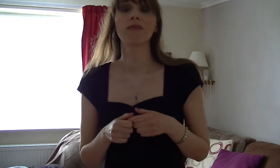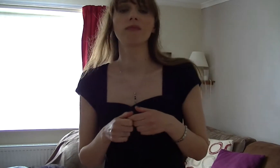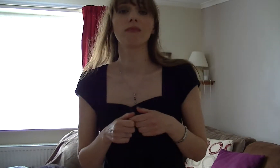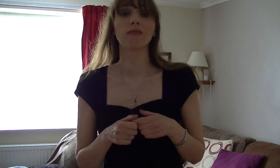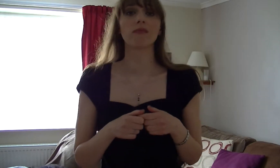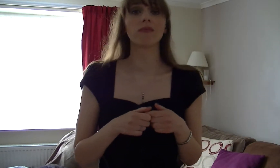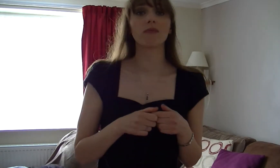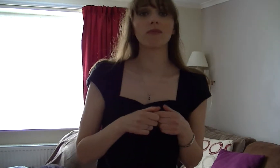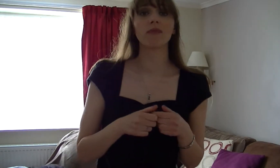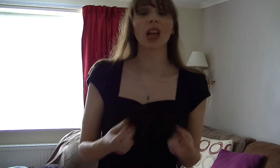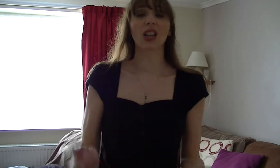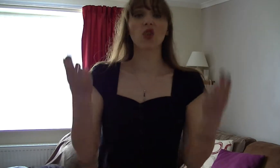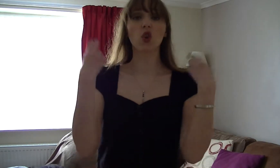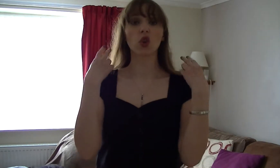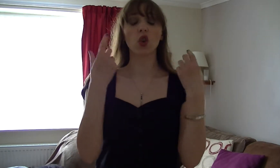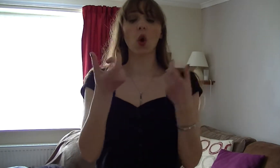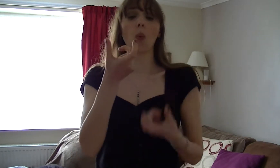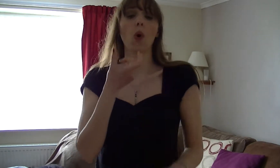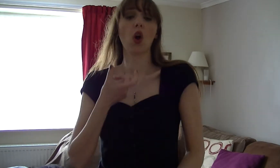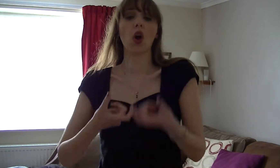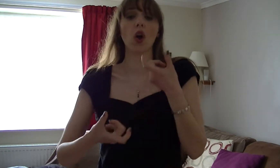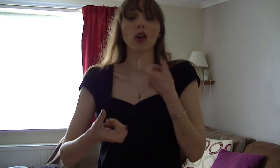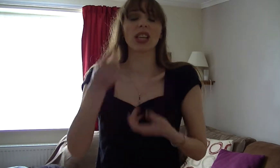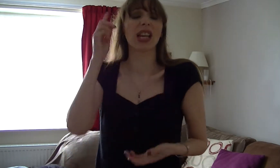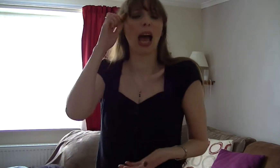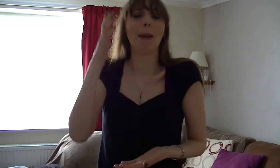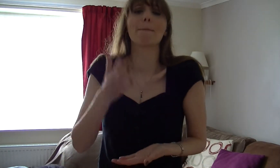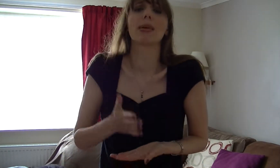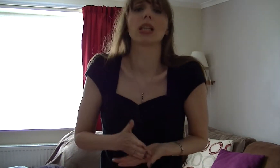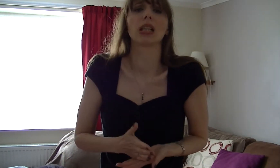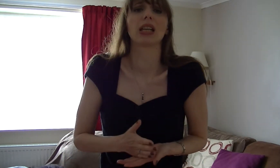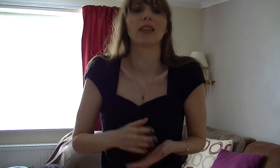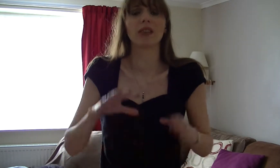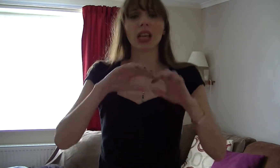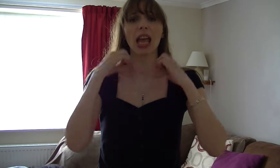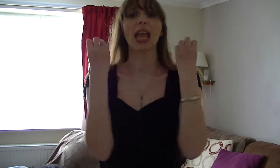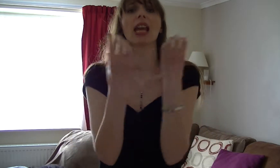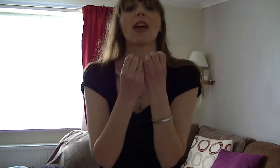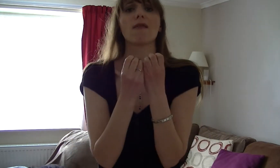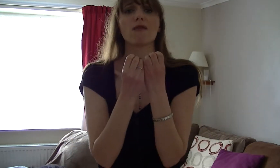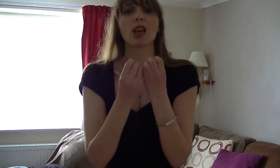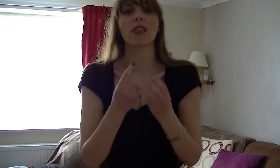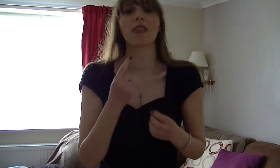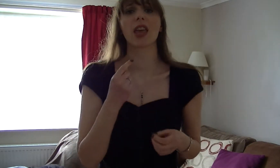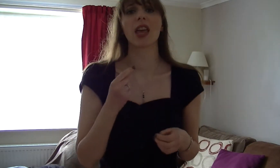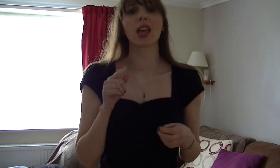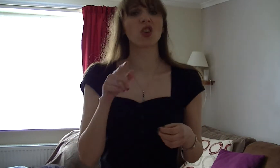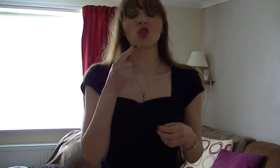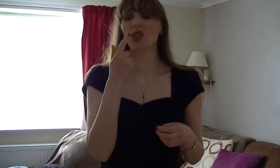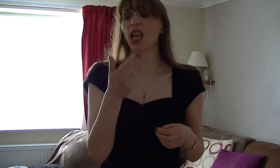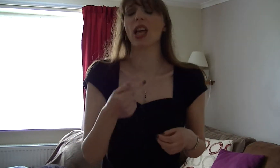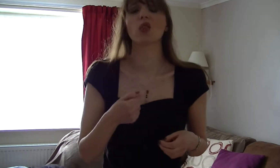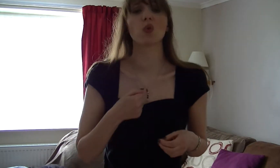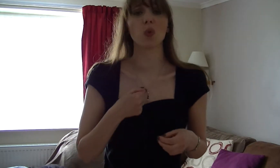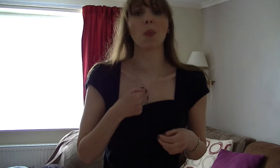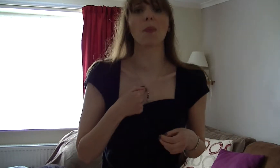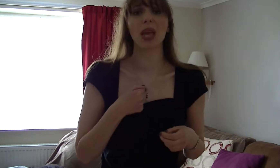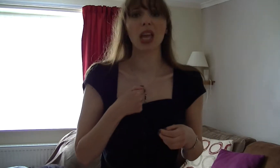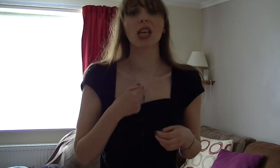I took your words and I believed In everything you said to me